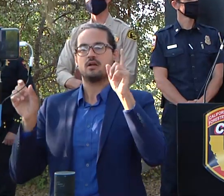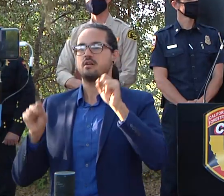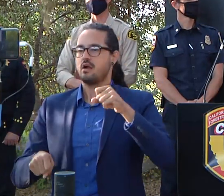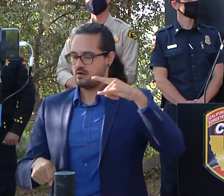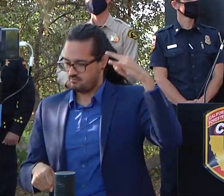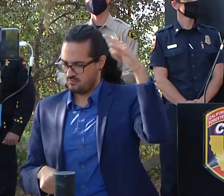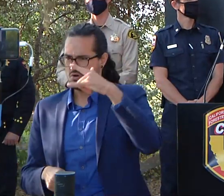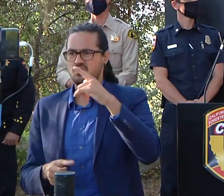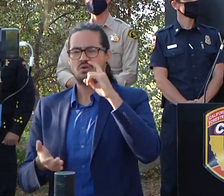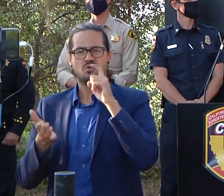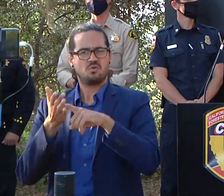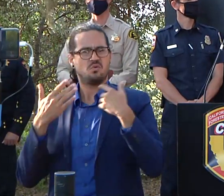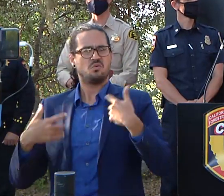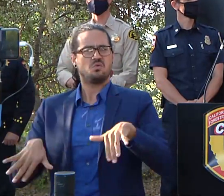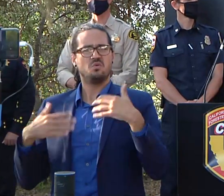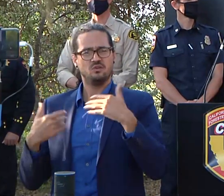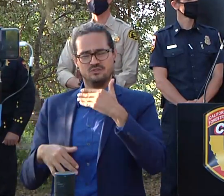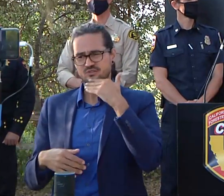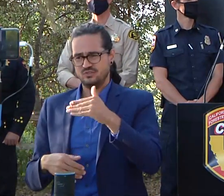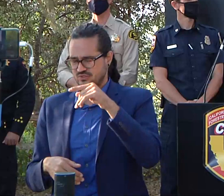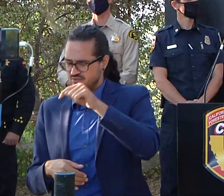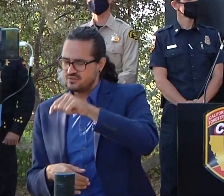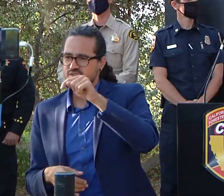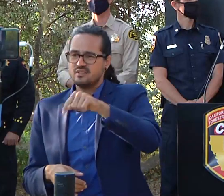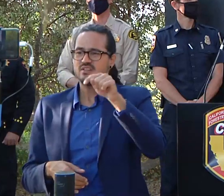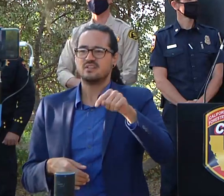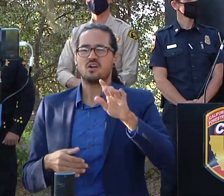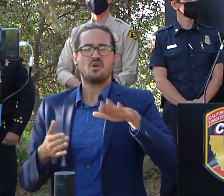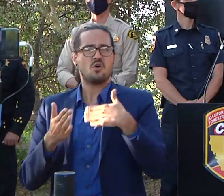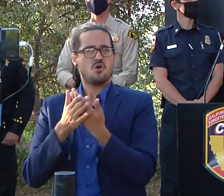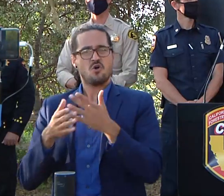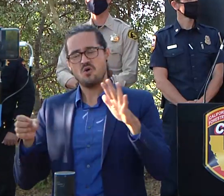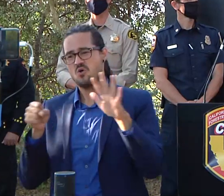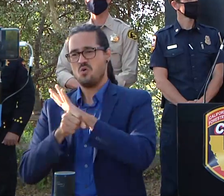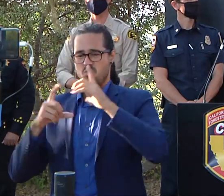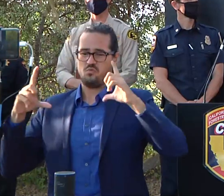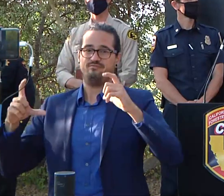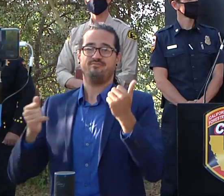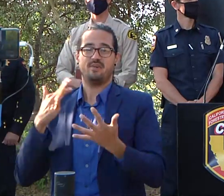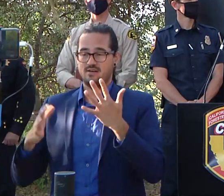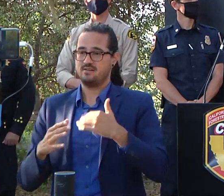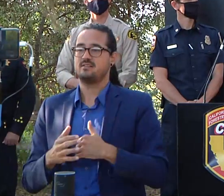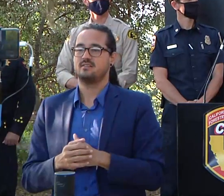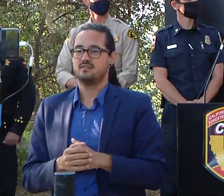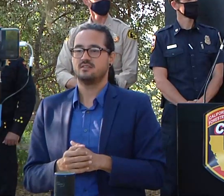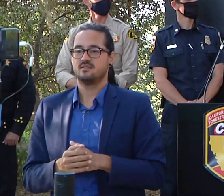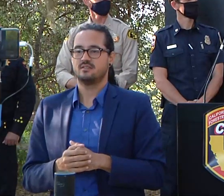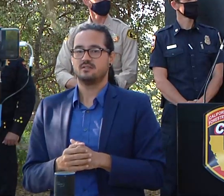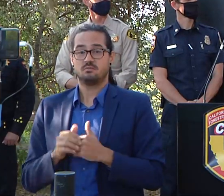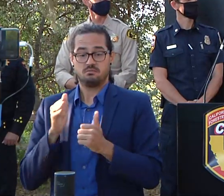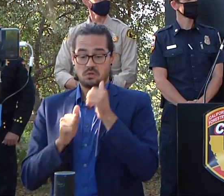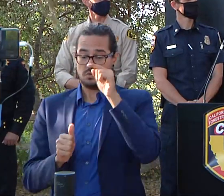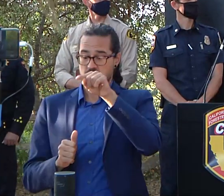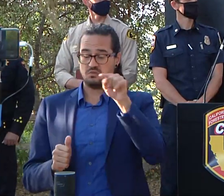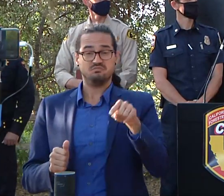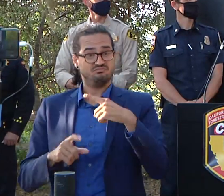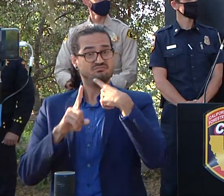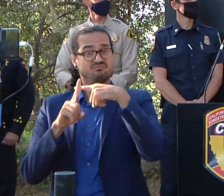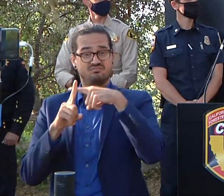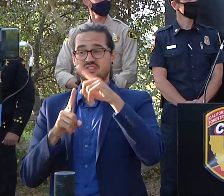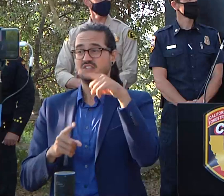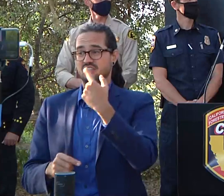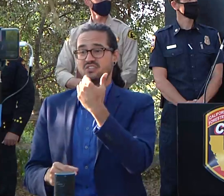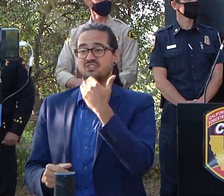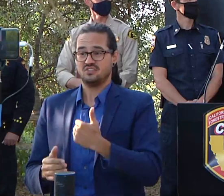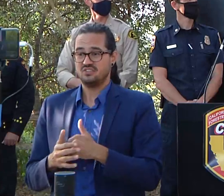see the whole part of the fire and uh and for the most part looking looking good we do have some challenging areas that